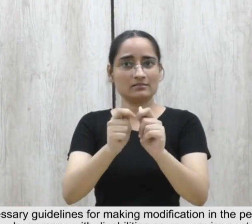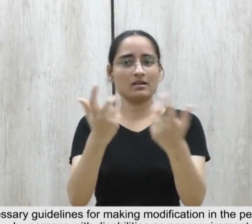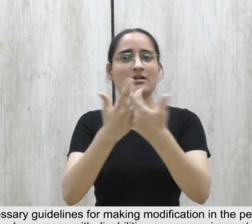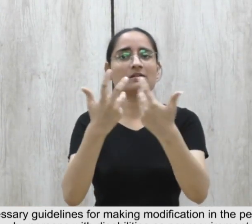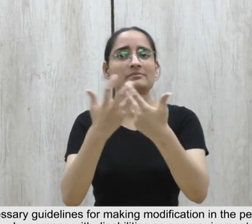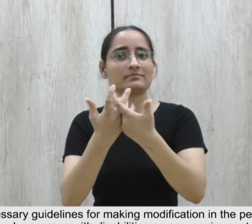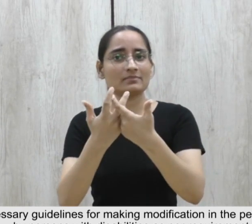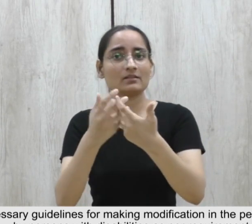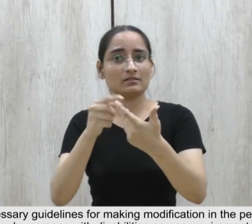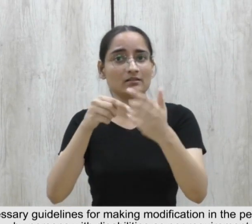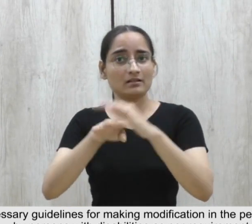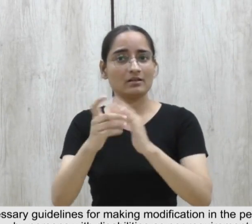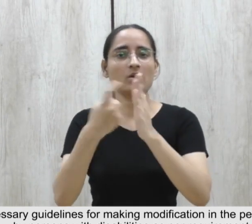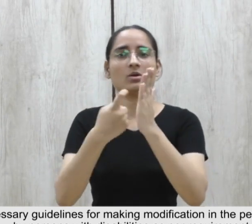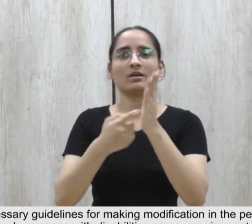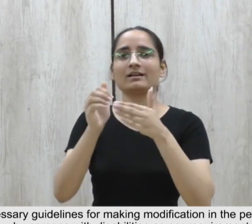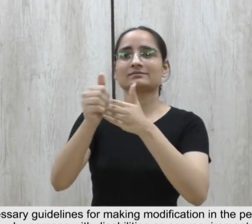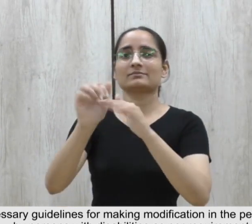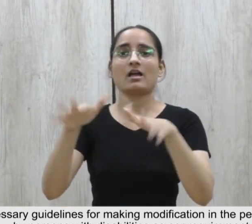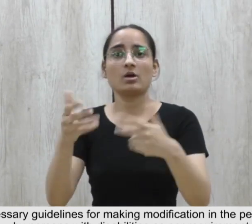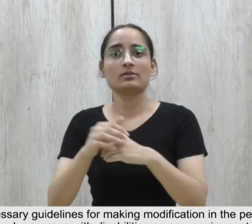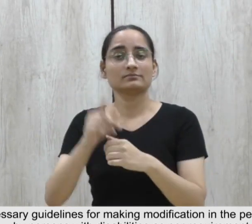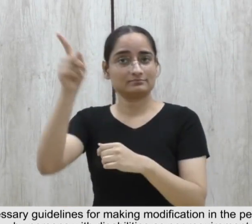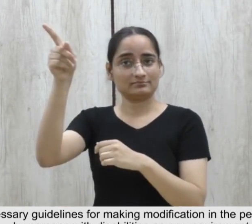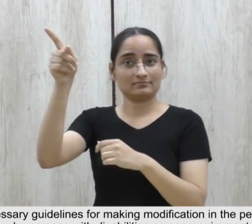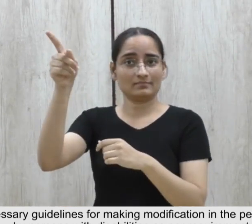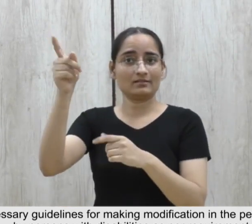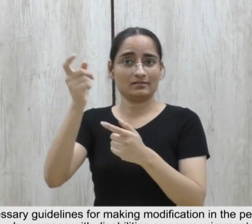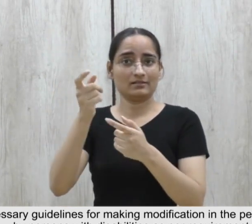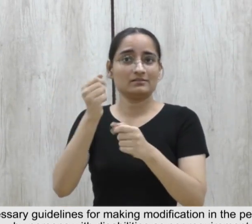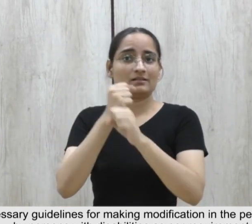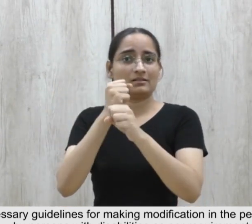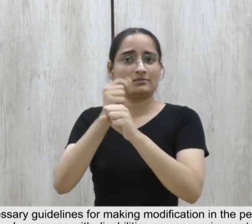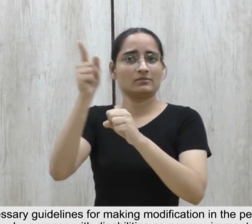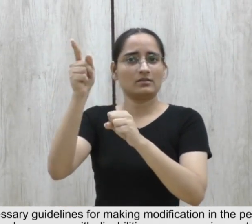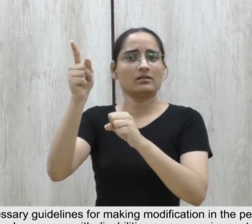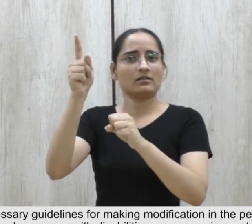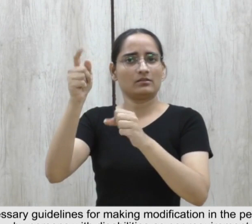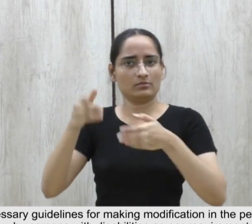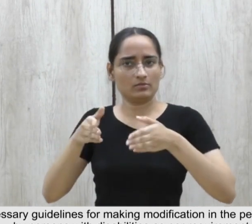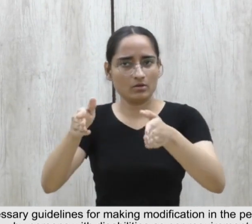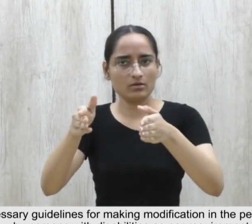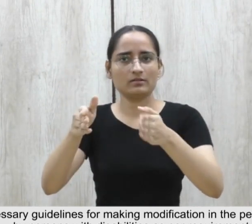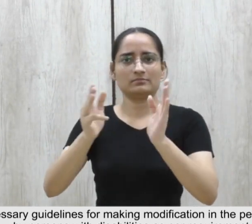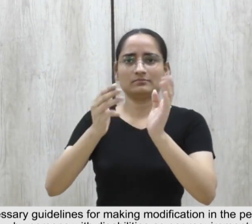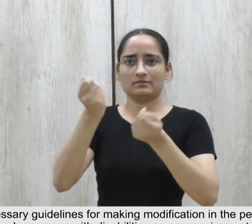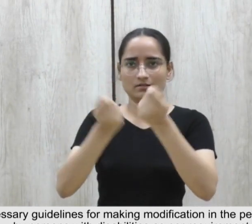that is m o r t h will issue necessary guidelines